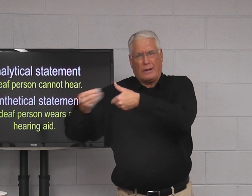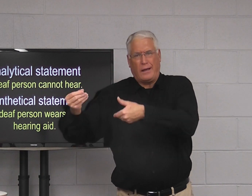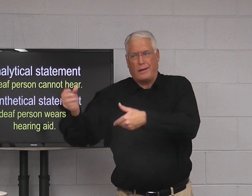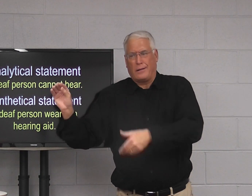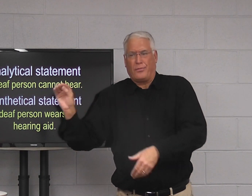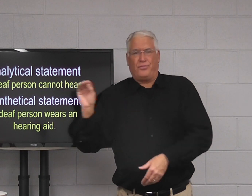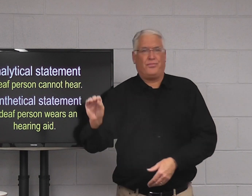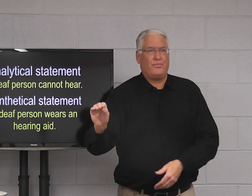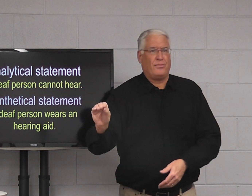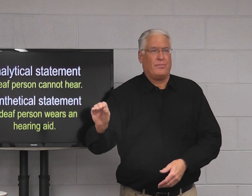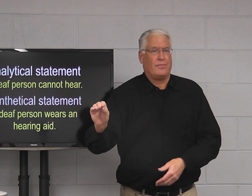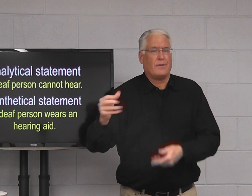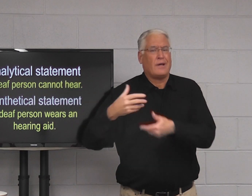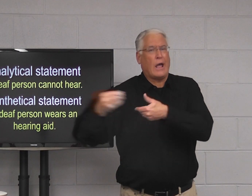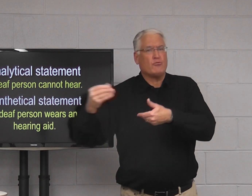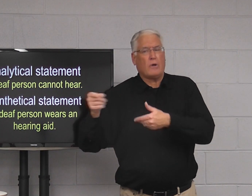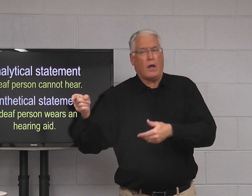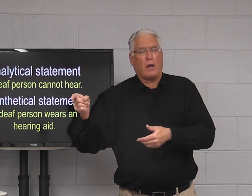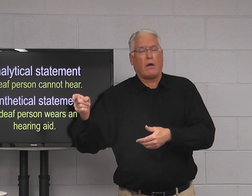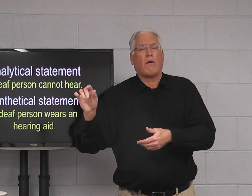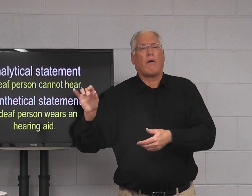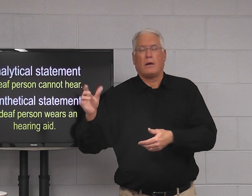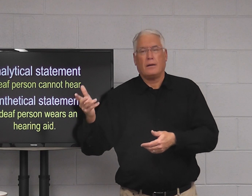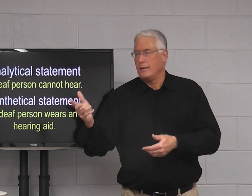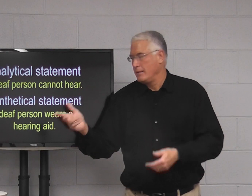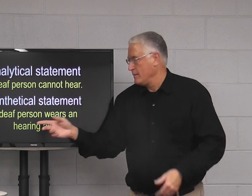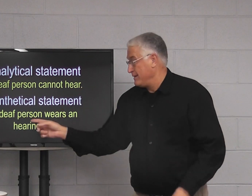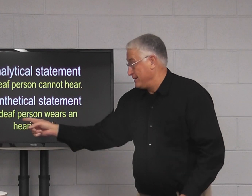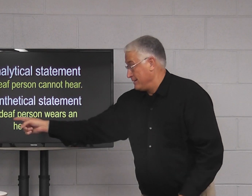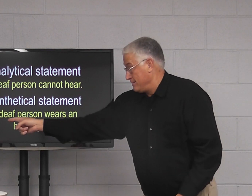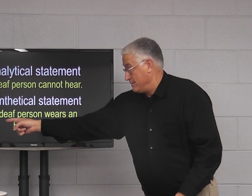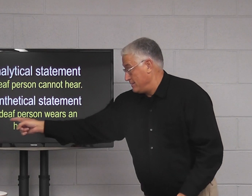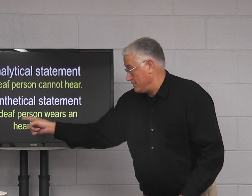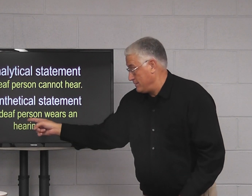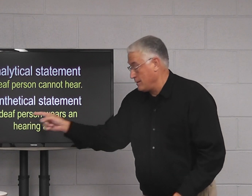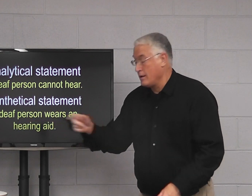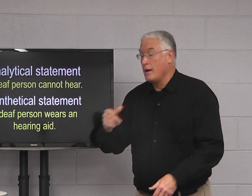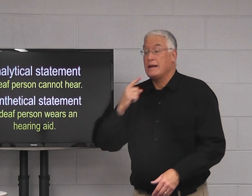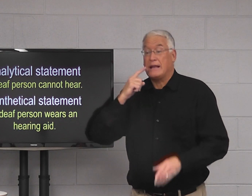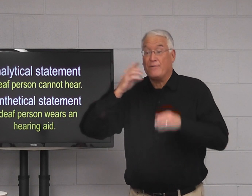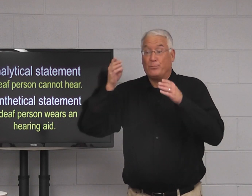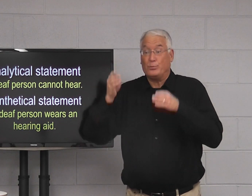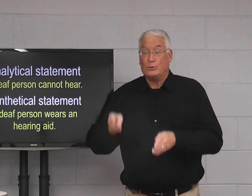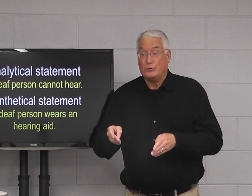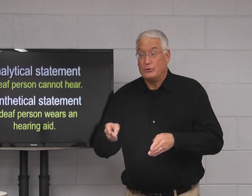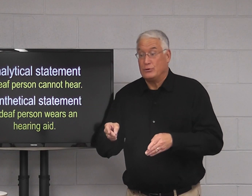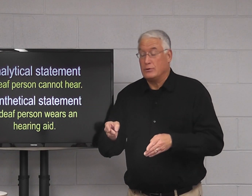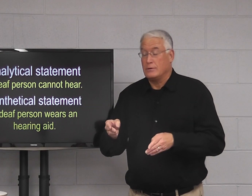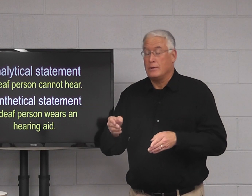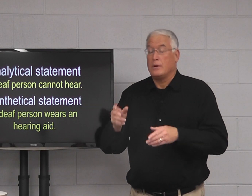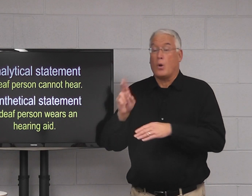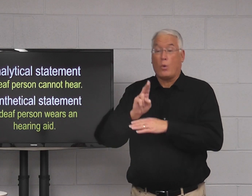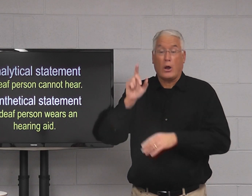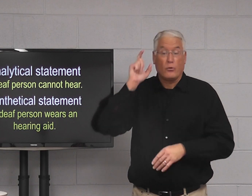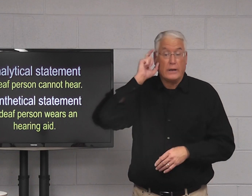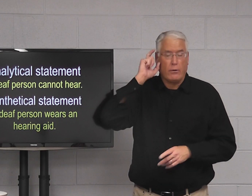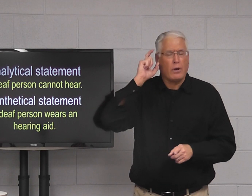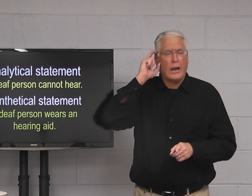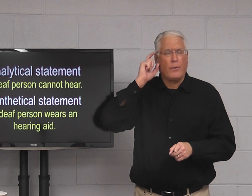It's something outside that's been added to a statement. A deaf person wears a